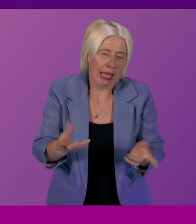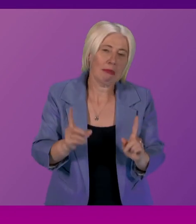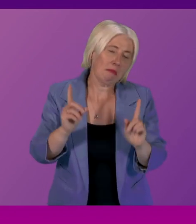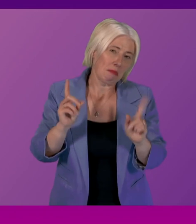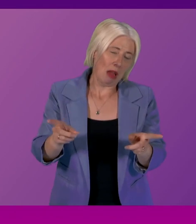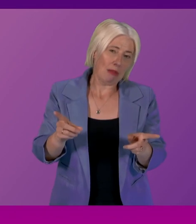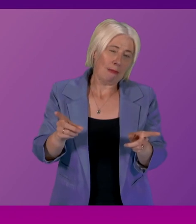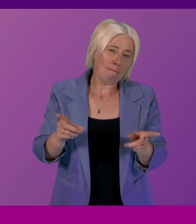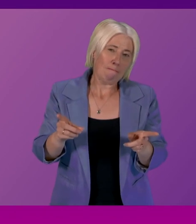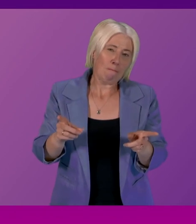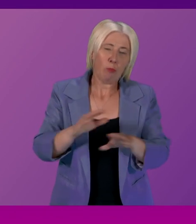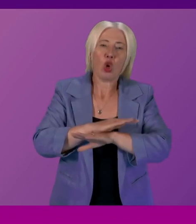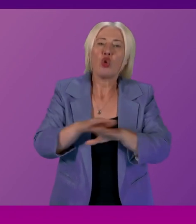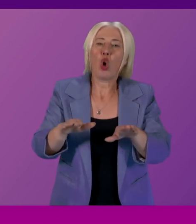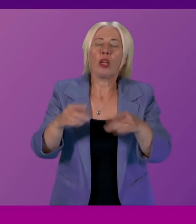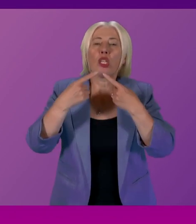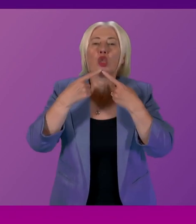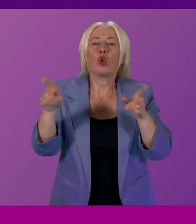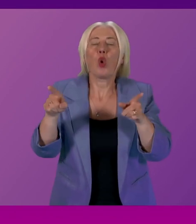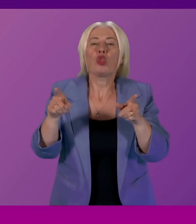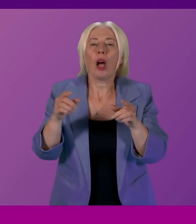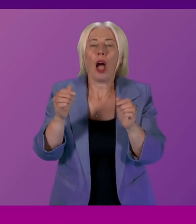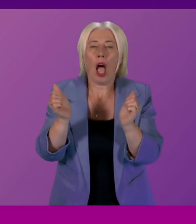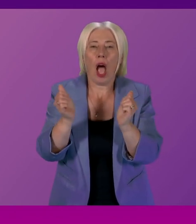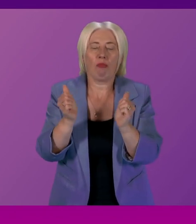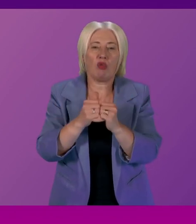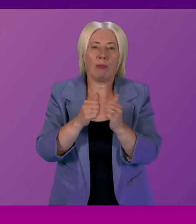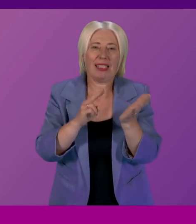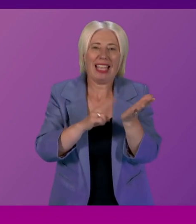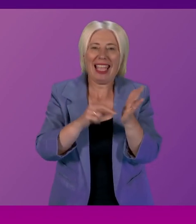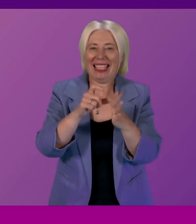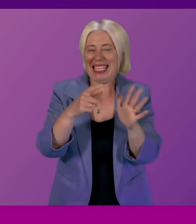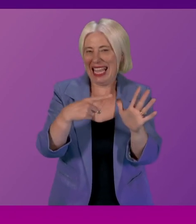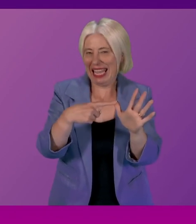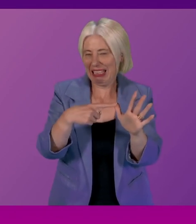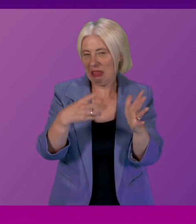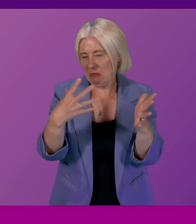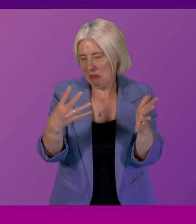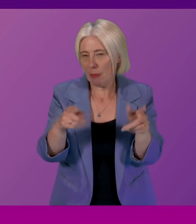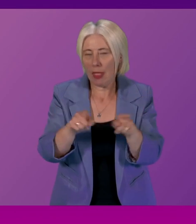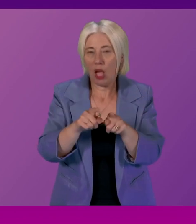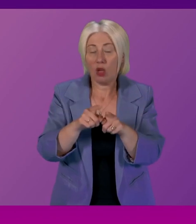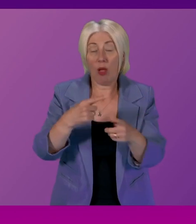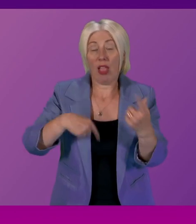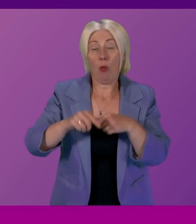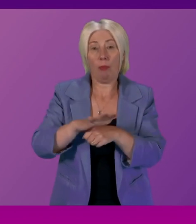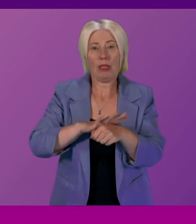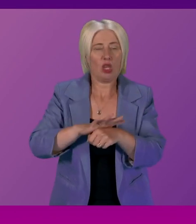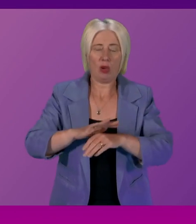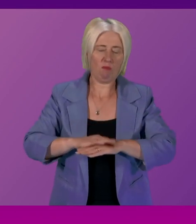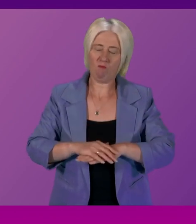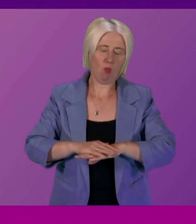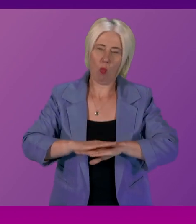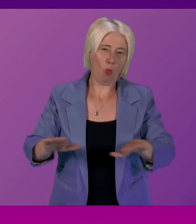non-disclosure agreements NDAs we really again have a default position of not using